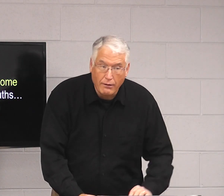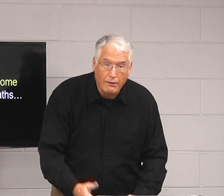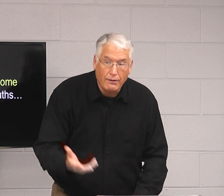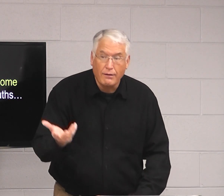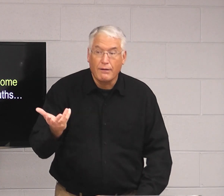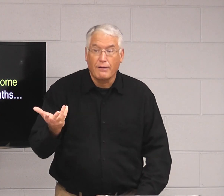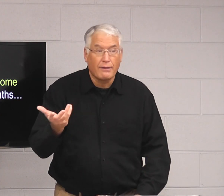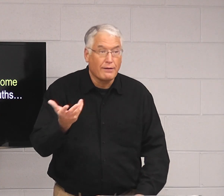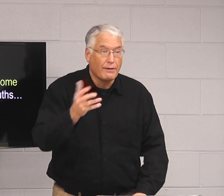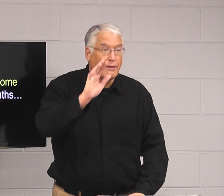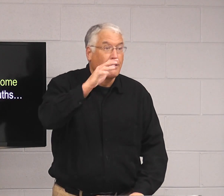And I couldn't believe it.